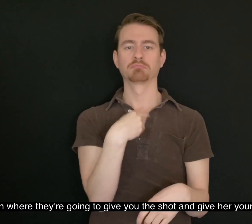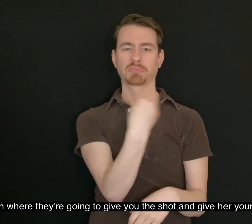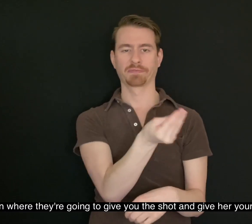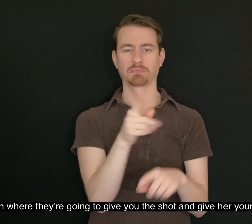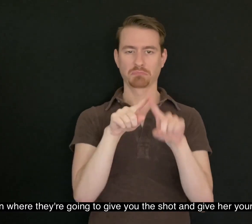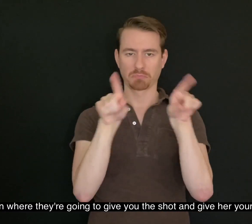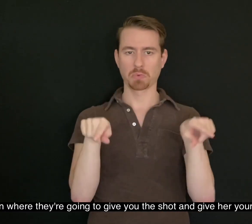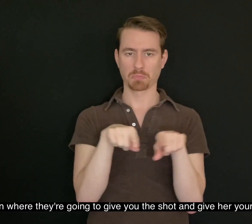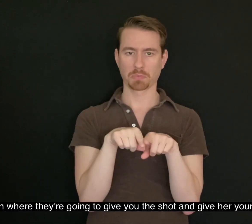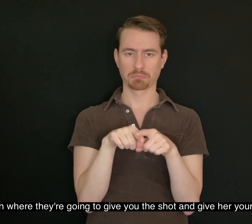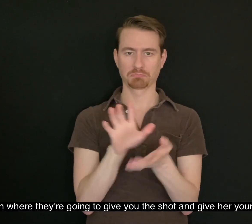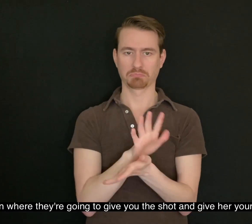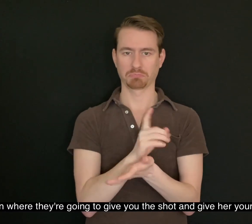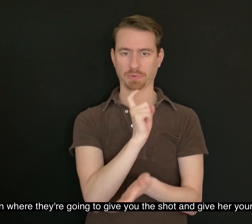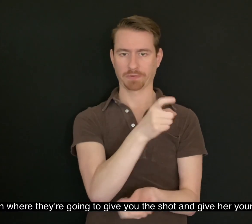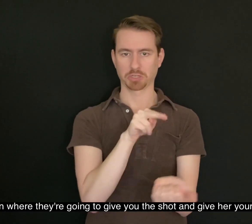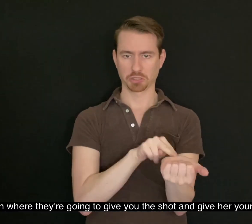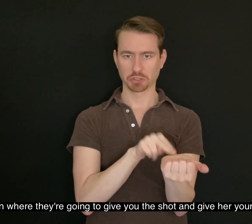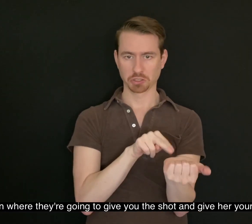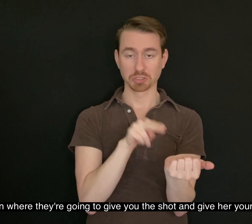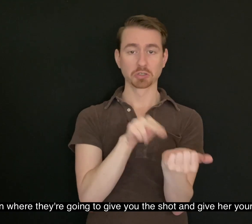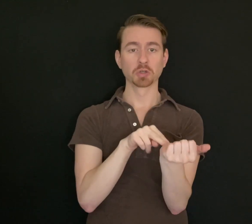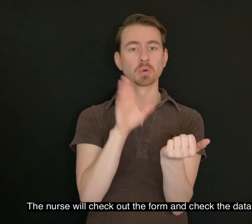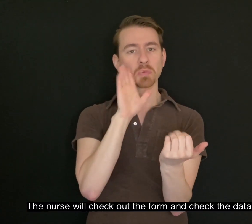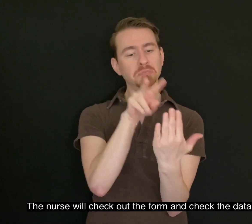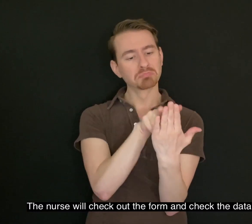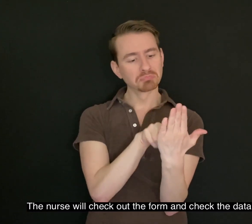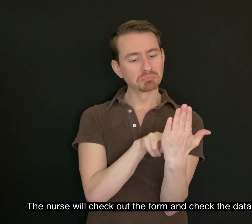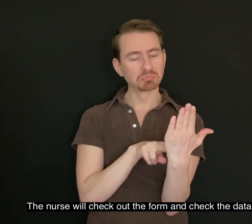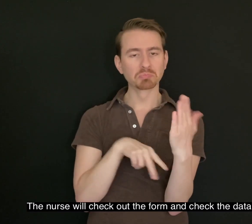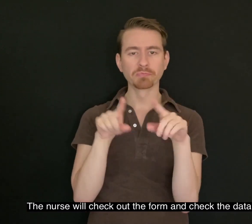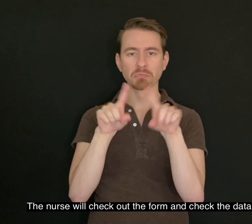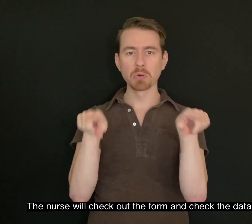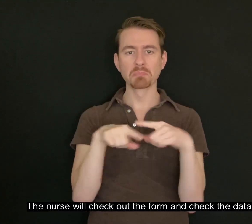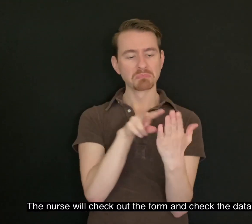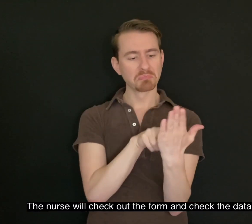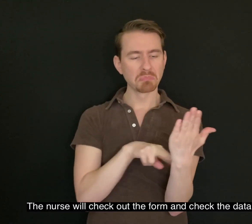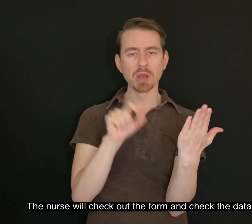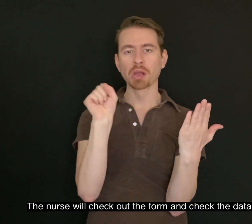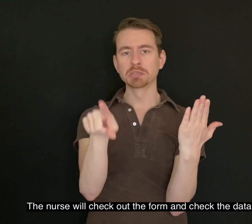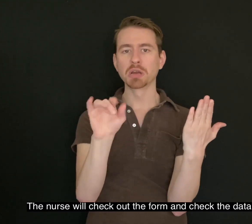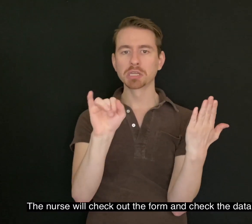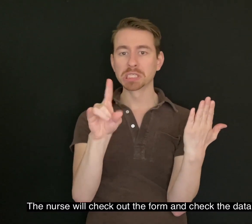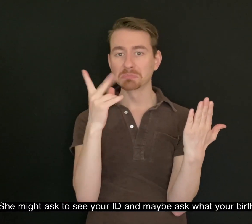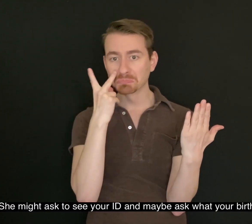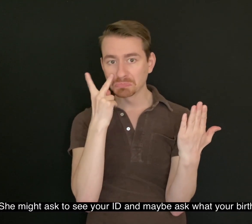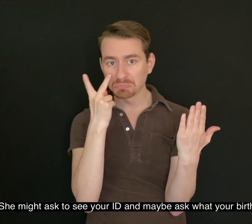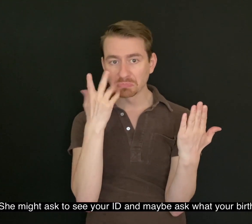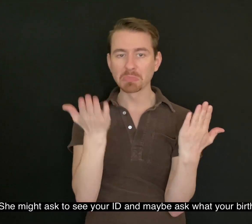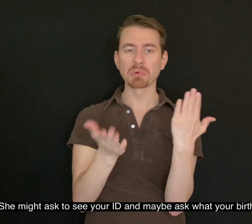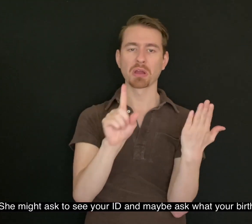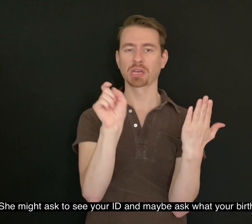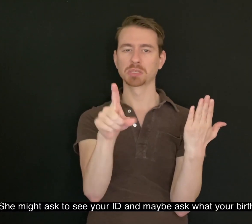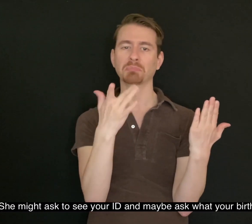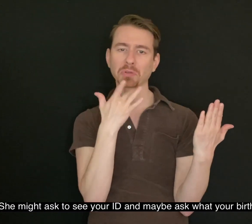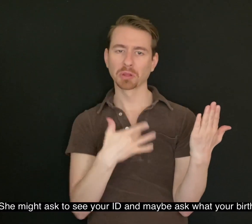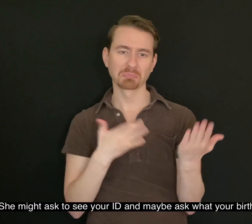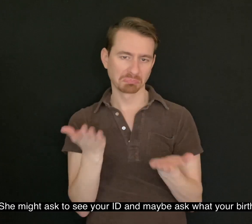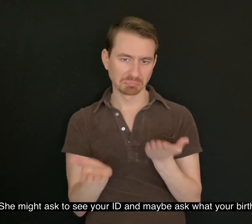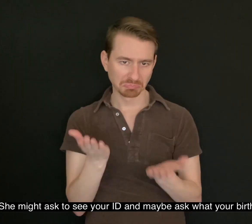you the shot and give her your consent form. The nurse will check out the form and check the data. She might ask to see your ID and maybe ask what your birthday